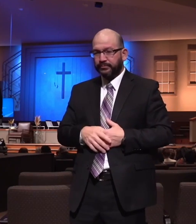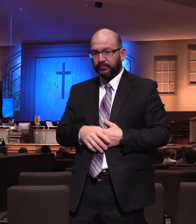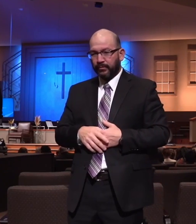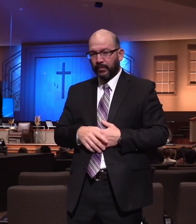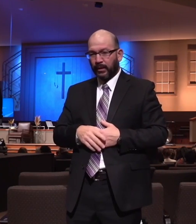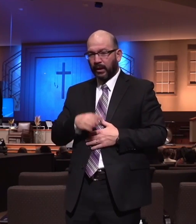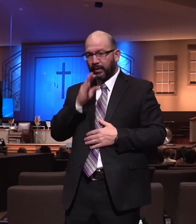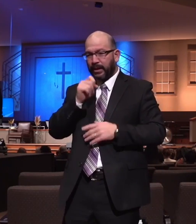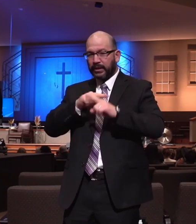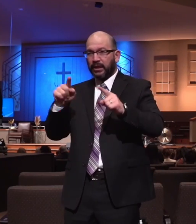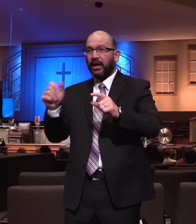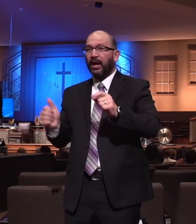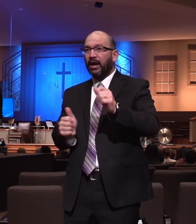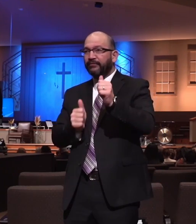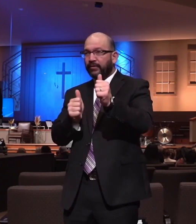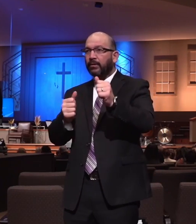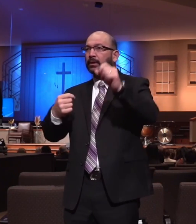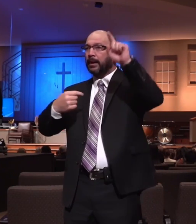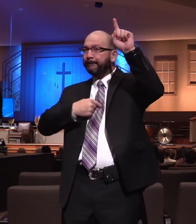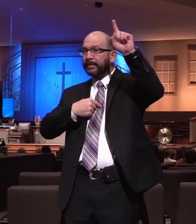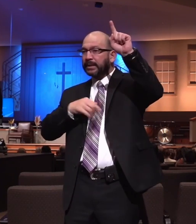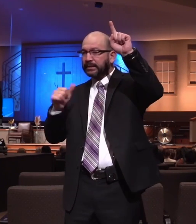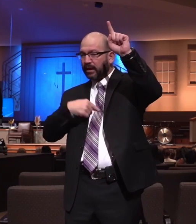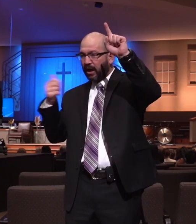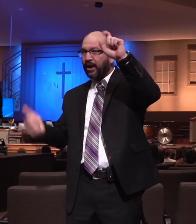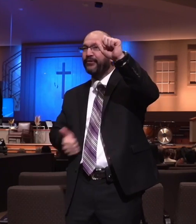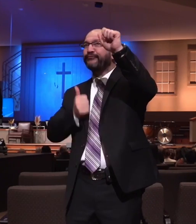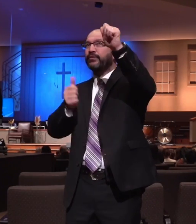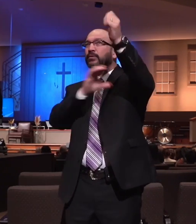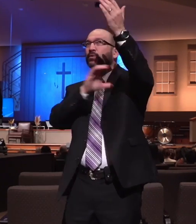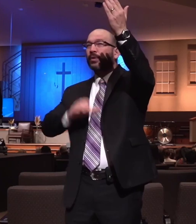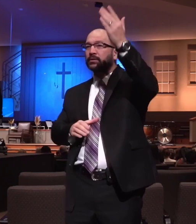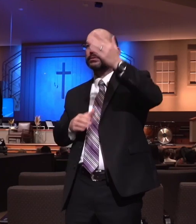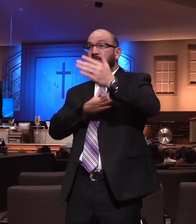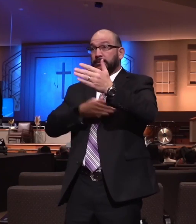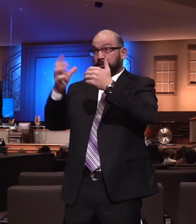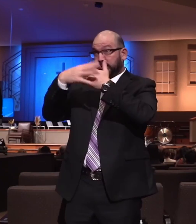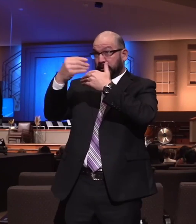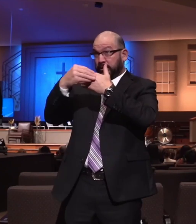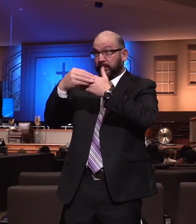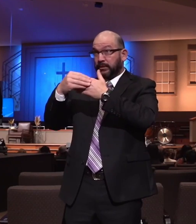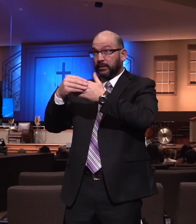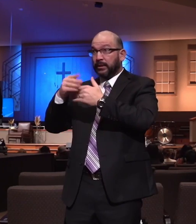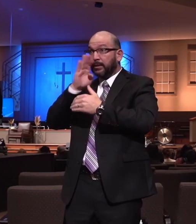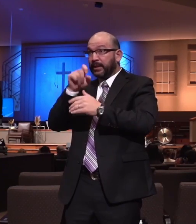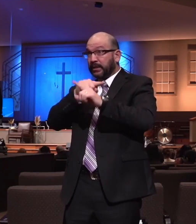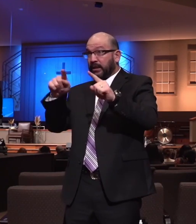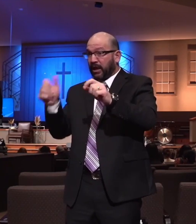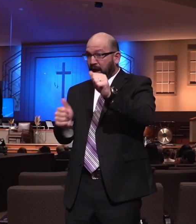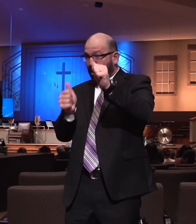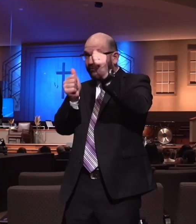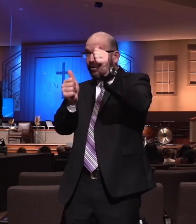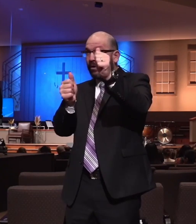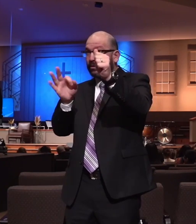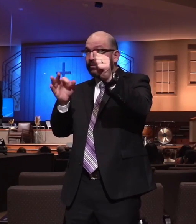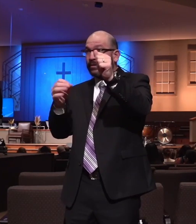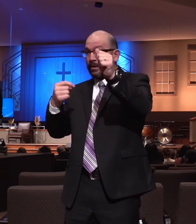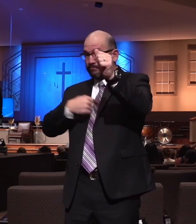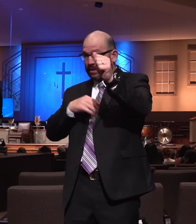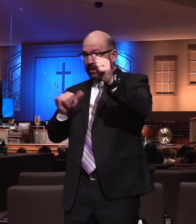followers of me as I also am of Christ. Let's say that together. Be ye followers of me as I also